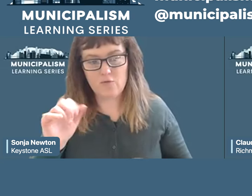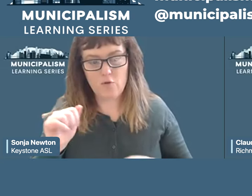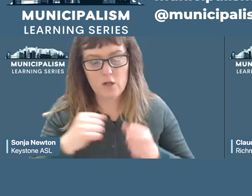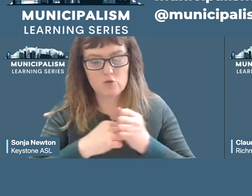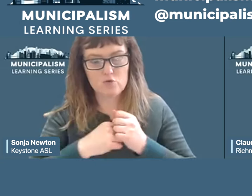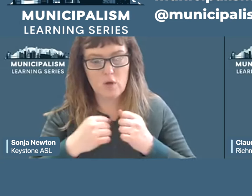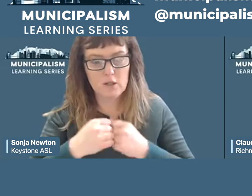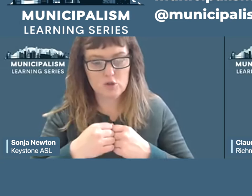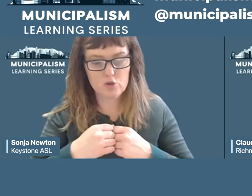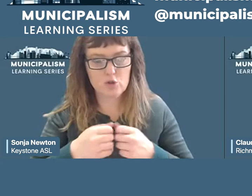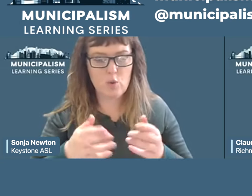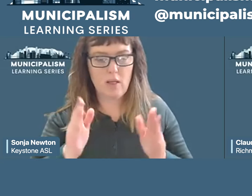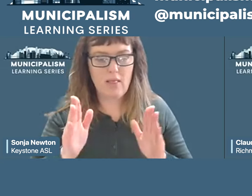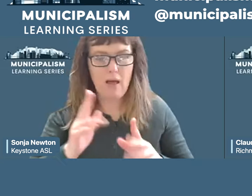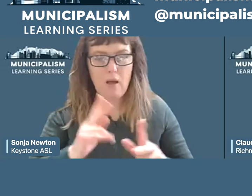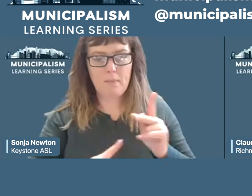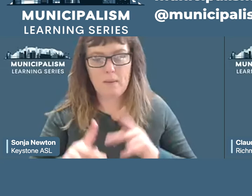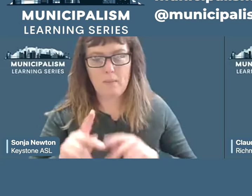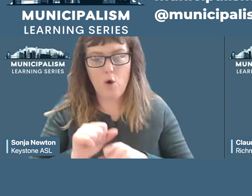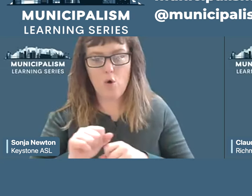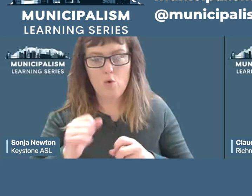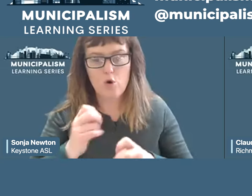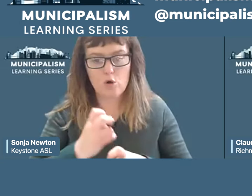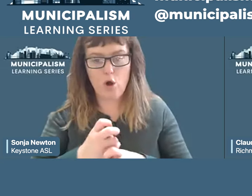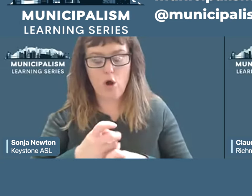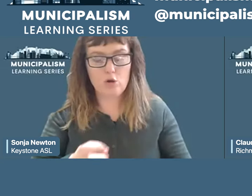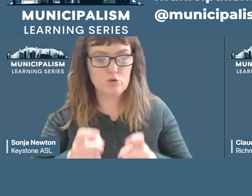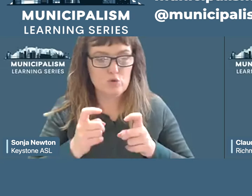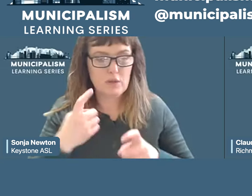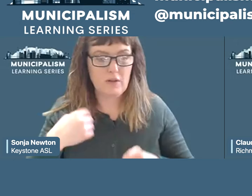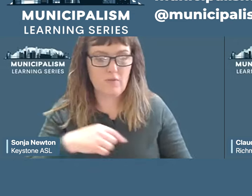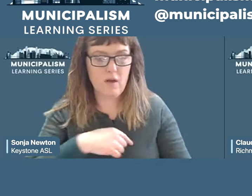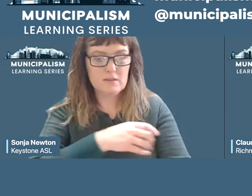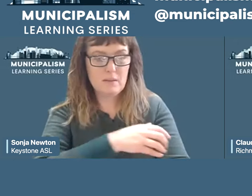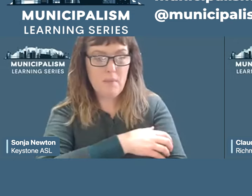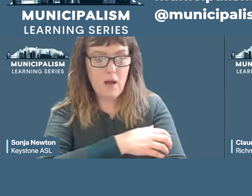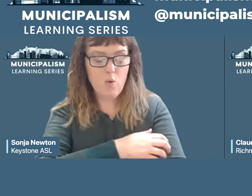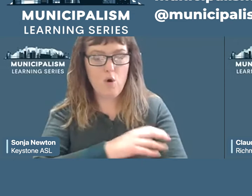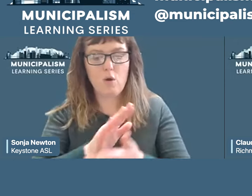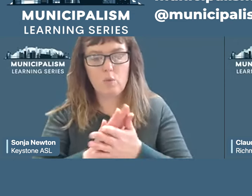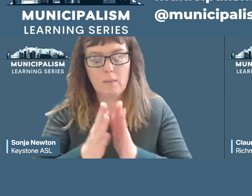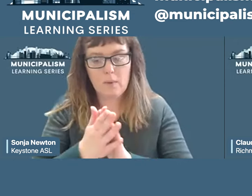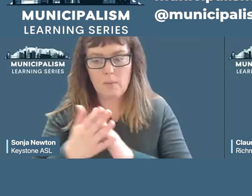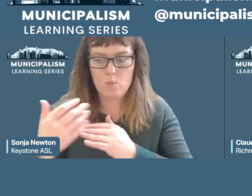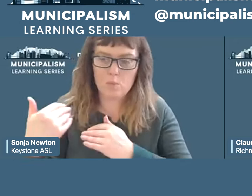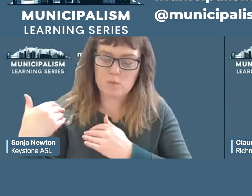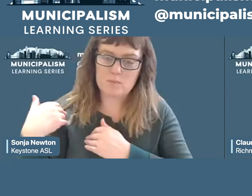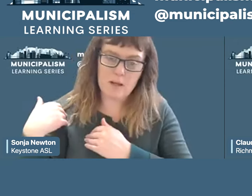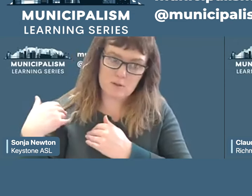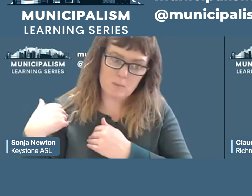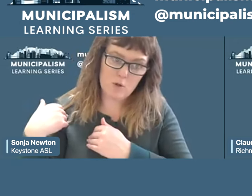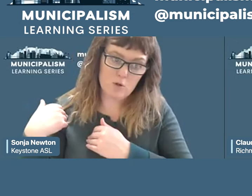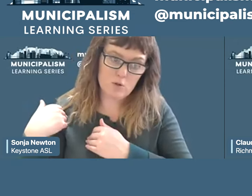have been working really hard to put us in power to make us accountable and it creates an accountability